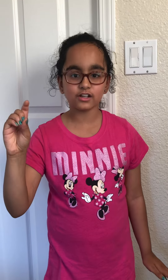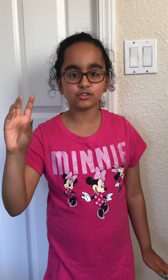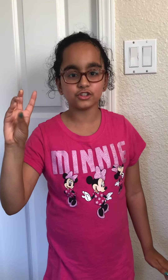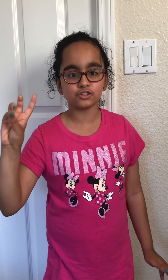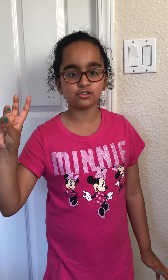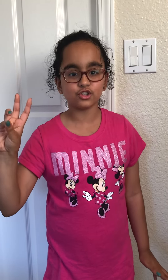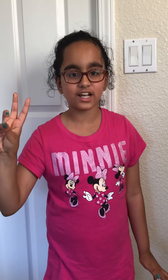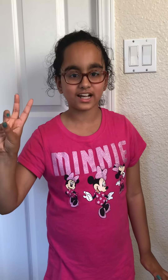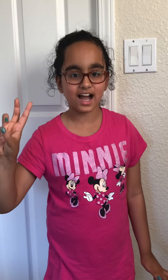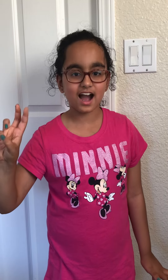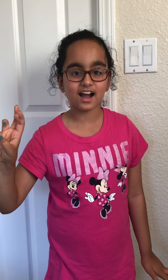Chuchula, Kaha,